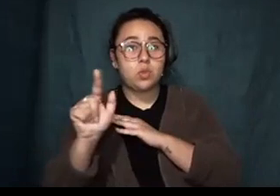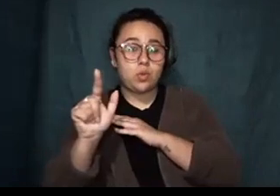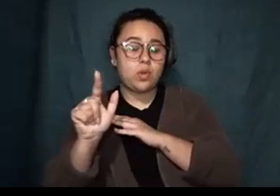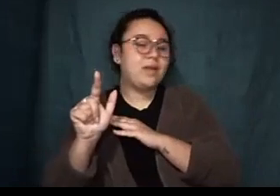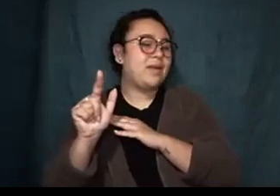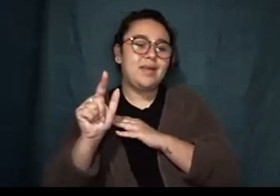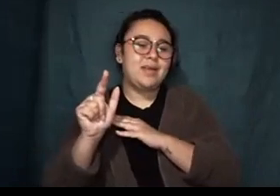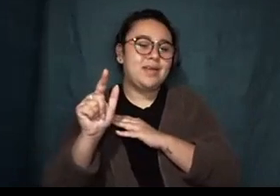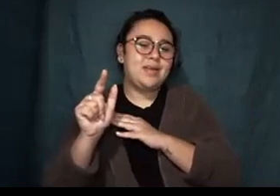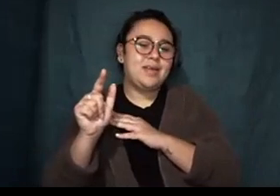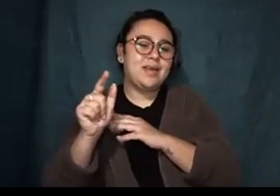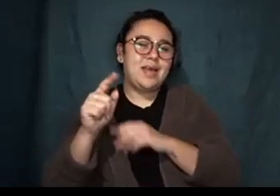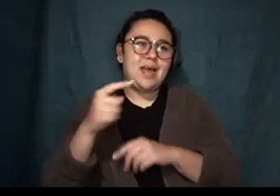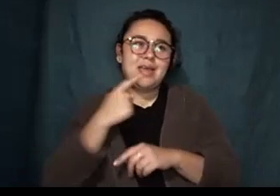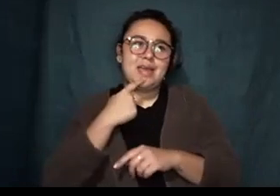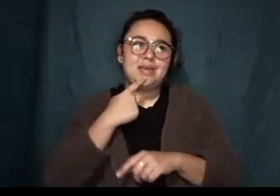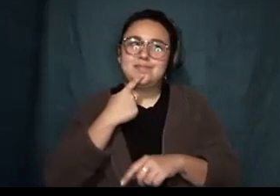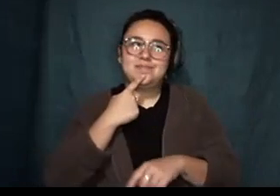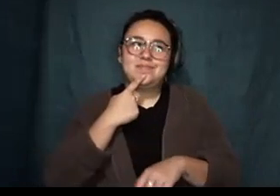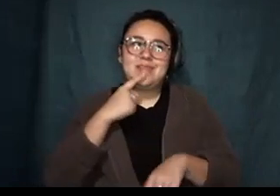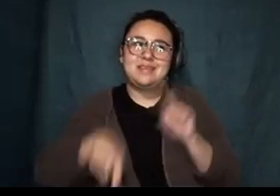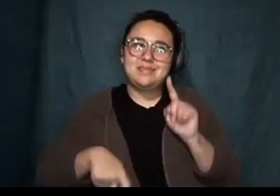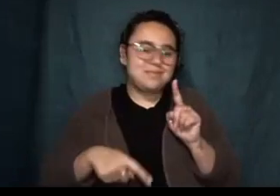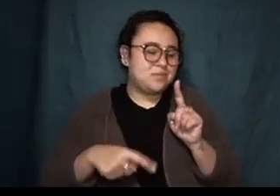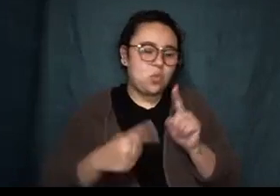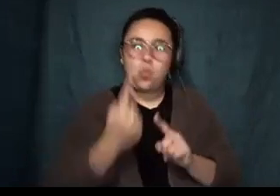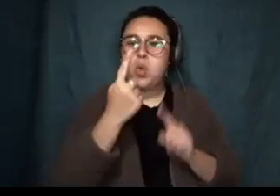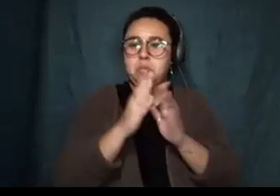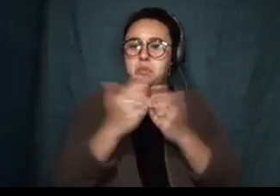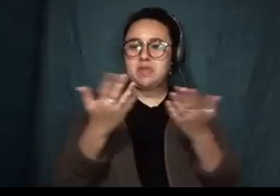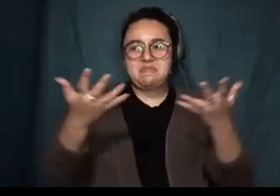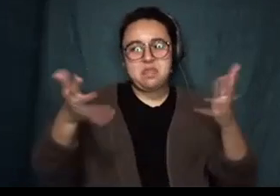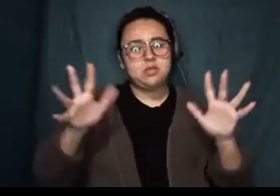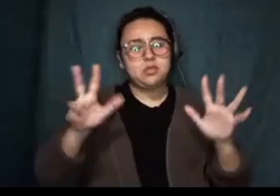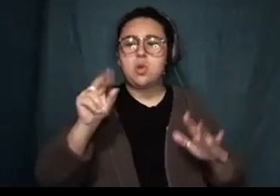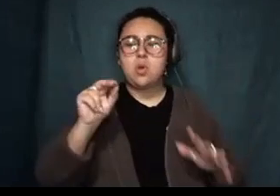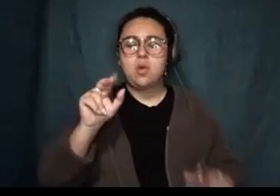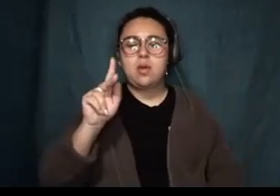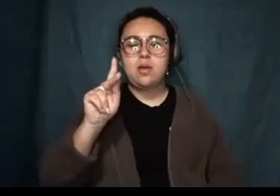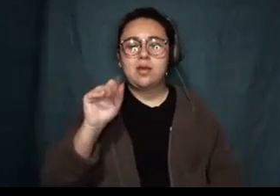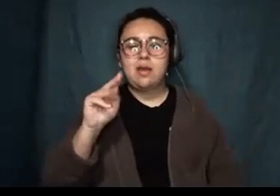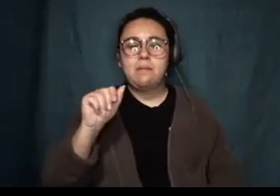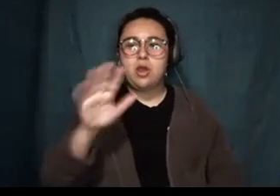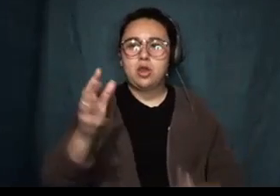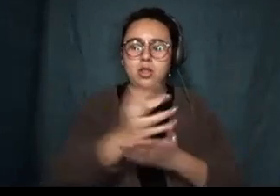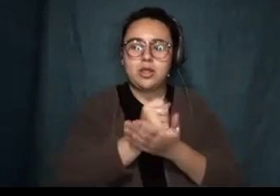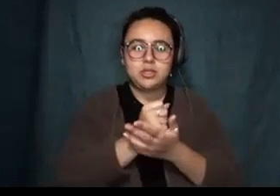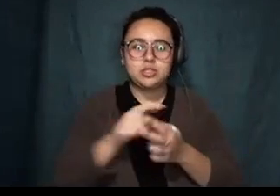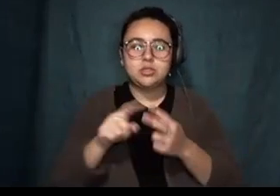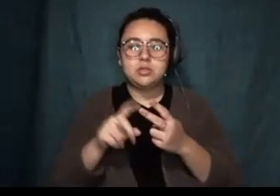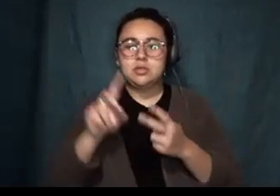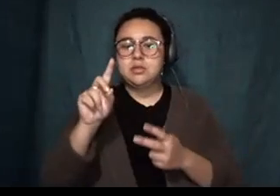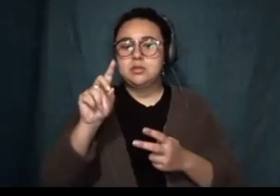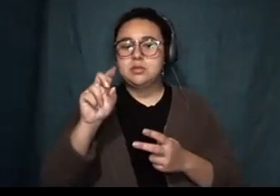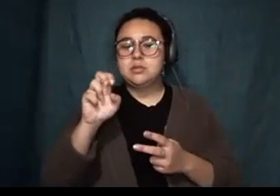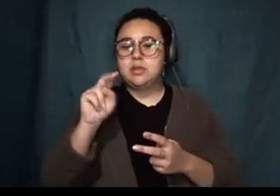say there's just there's just one book obviously you know uh I'm looking forward to to Kava's collection I'm looking forward uh to Danika's collection